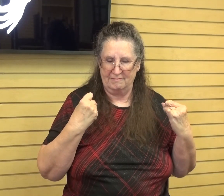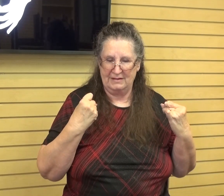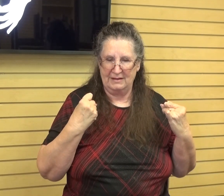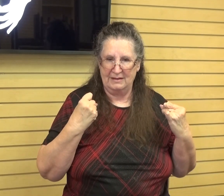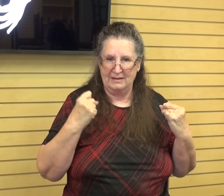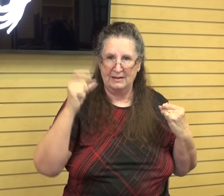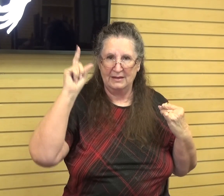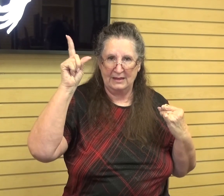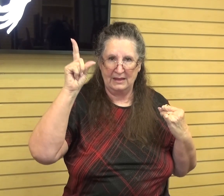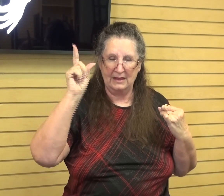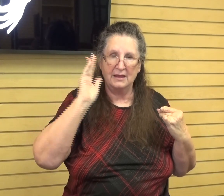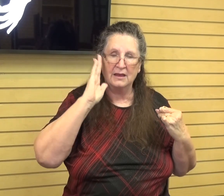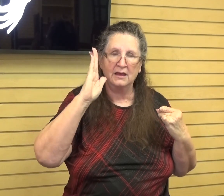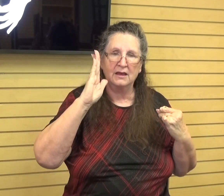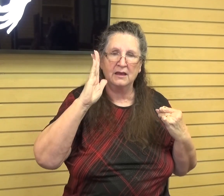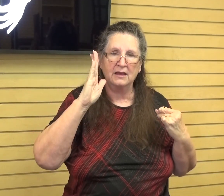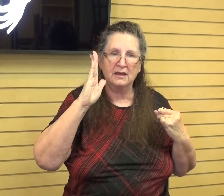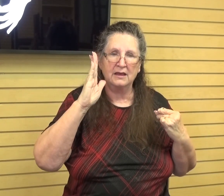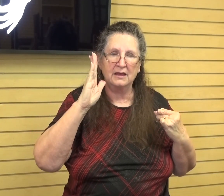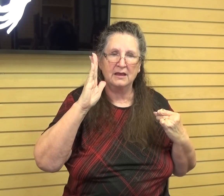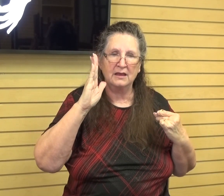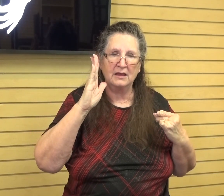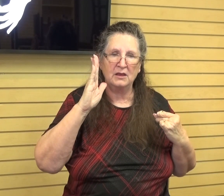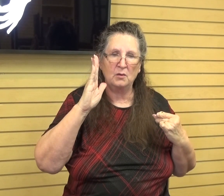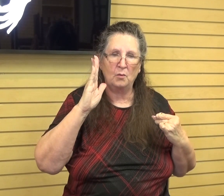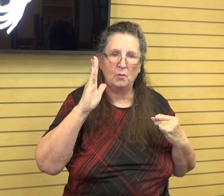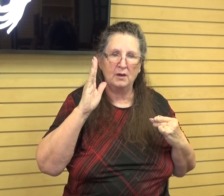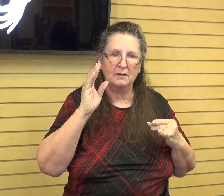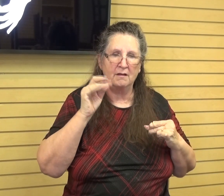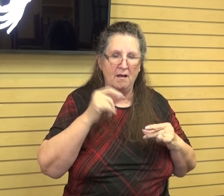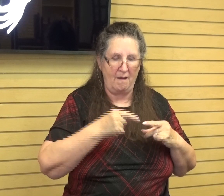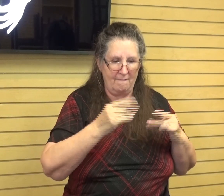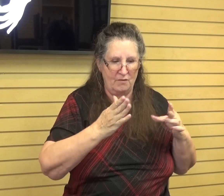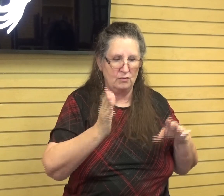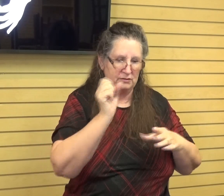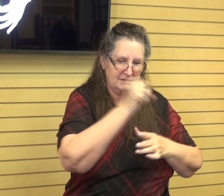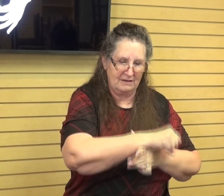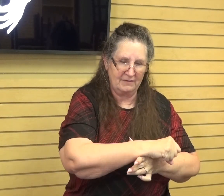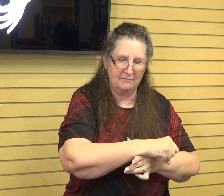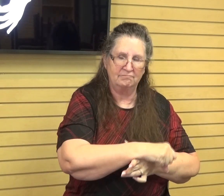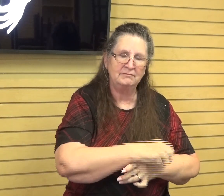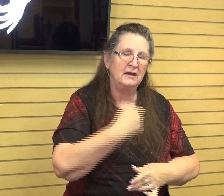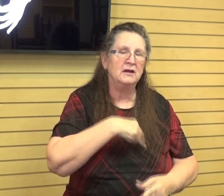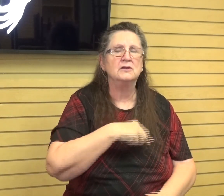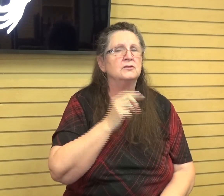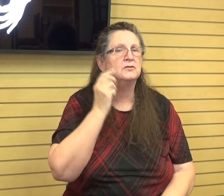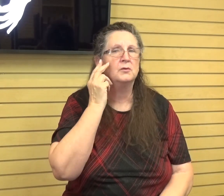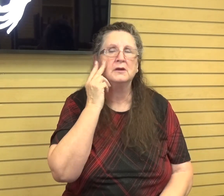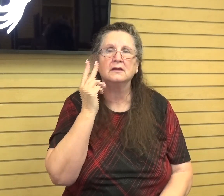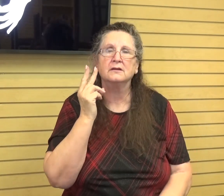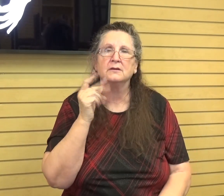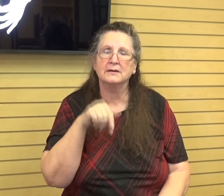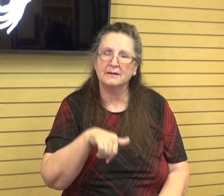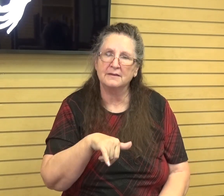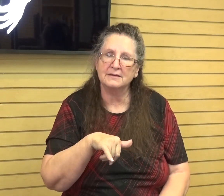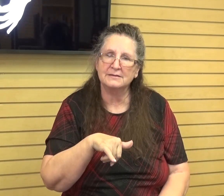who will tread down our foes. Do we look at this, and do we really